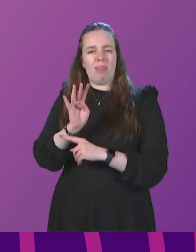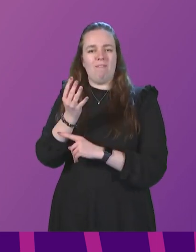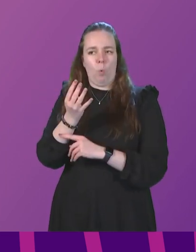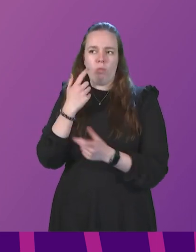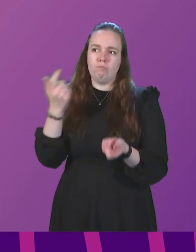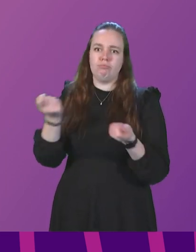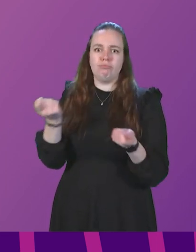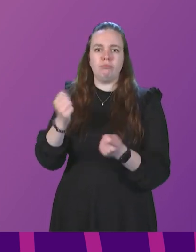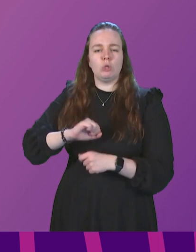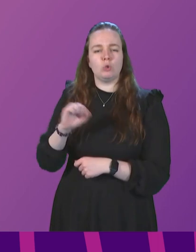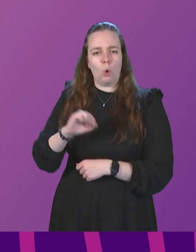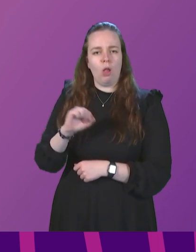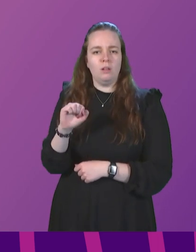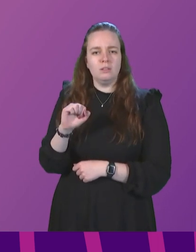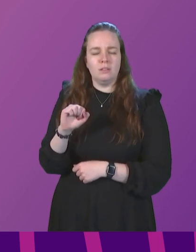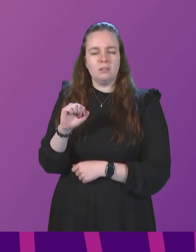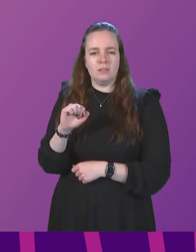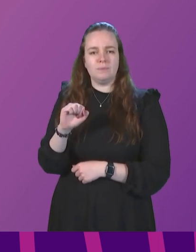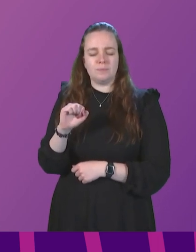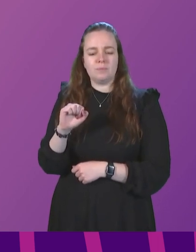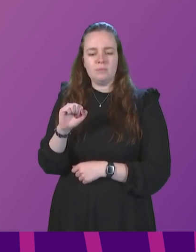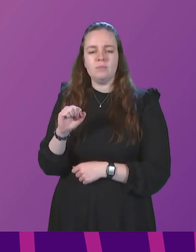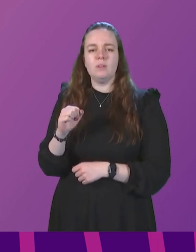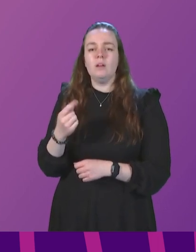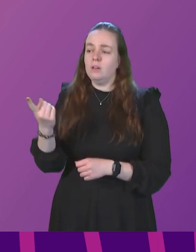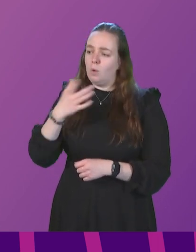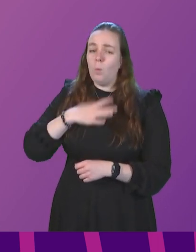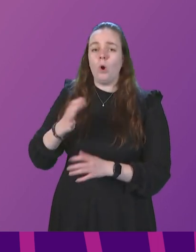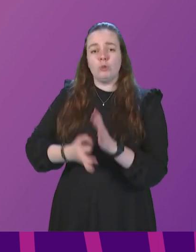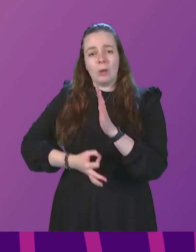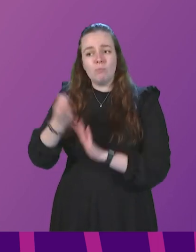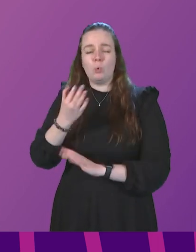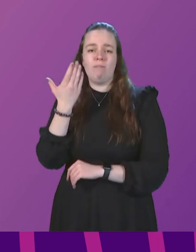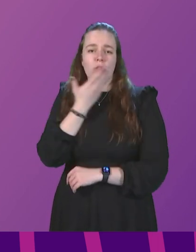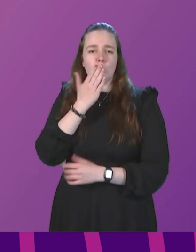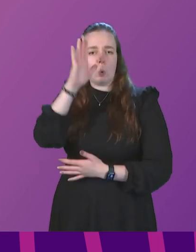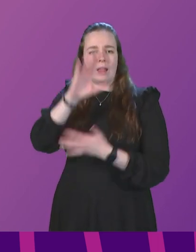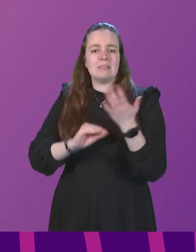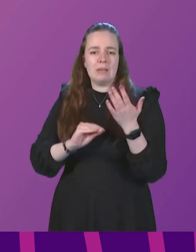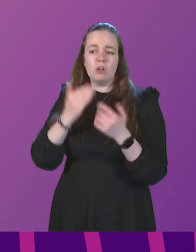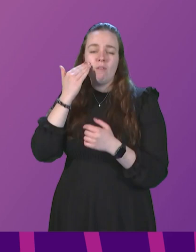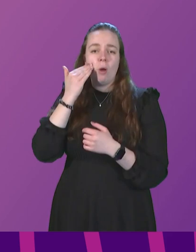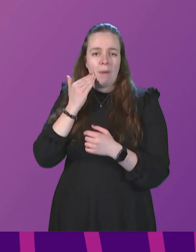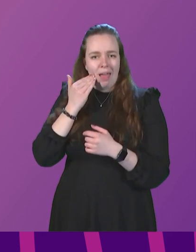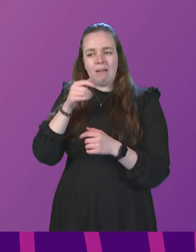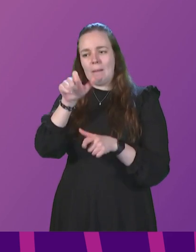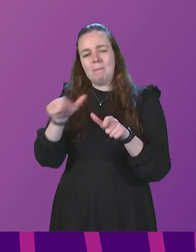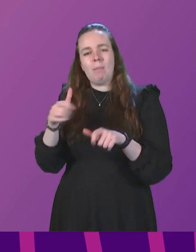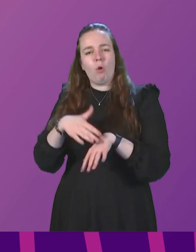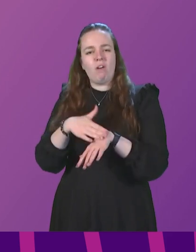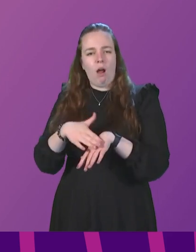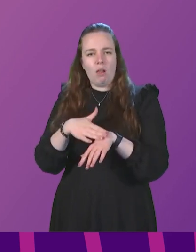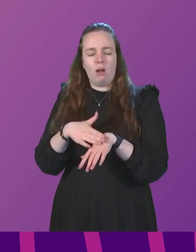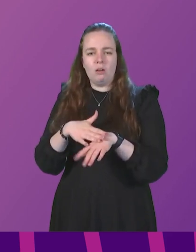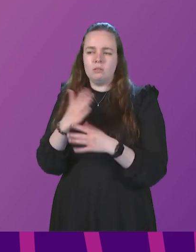from North Africa in his court. Wanting to improve the school experience for black and people of colour and